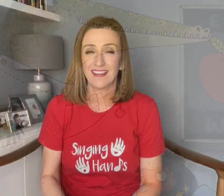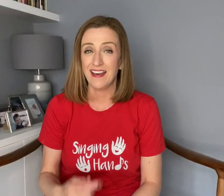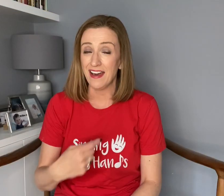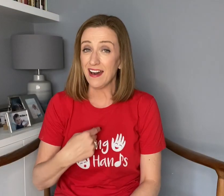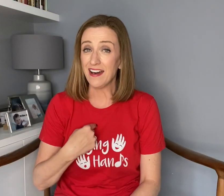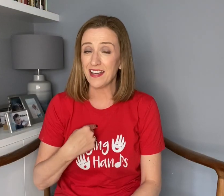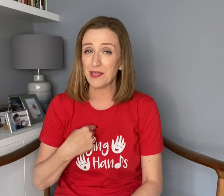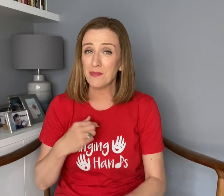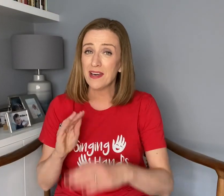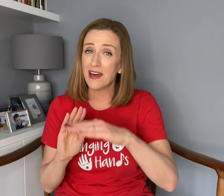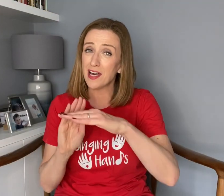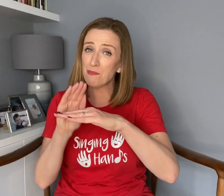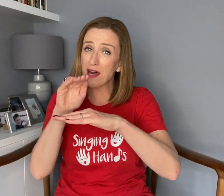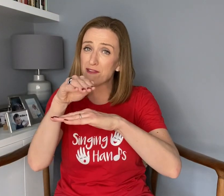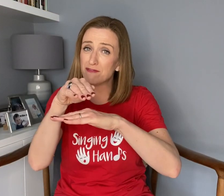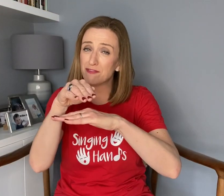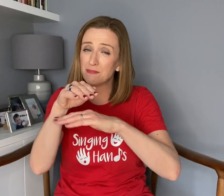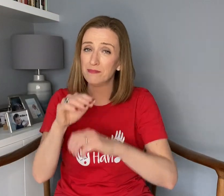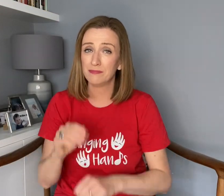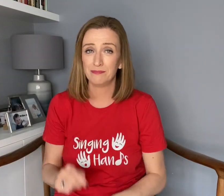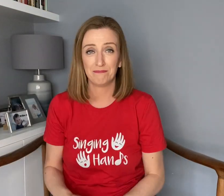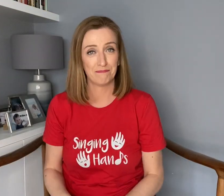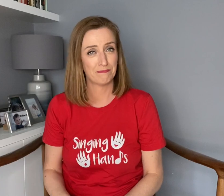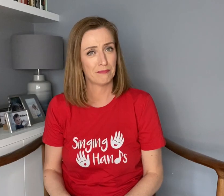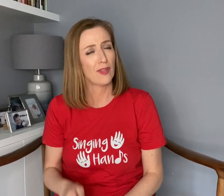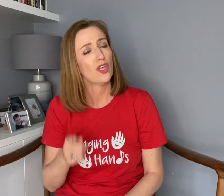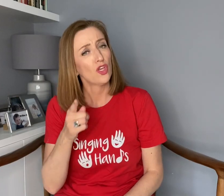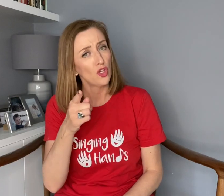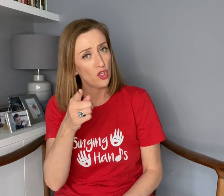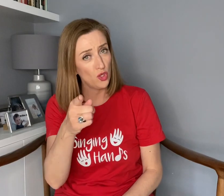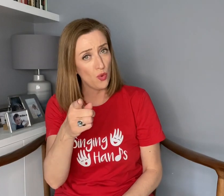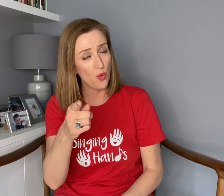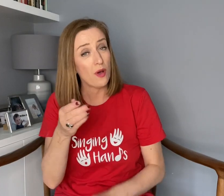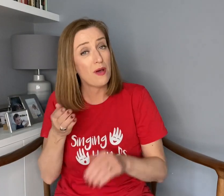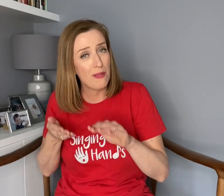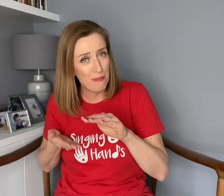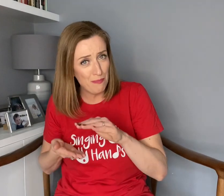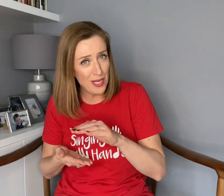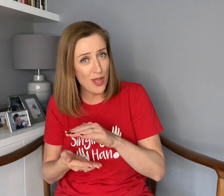I am above. You are below.